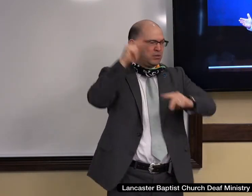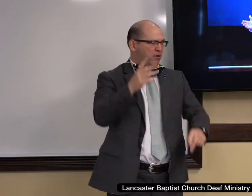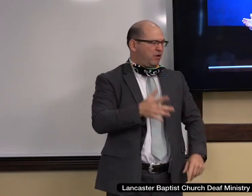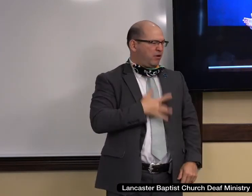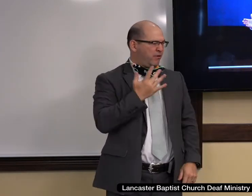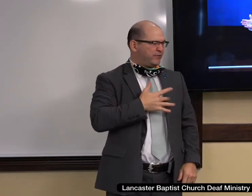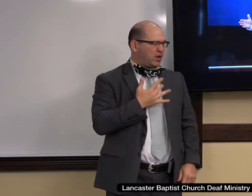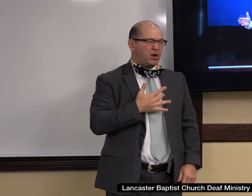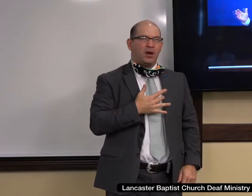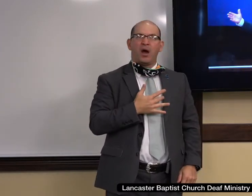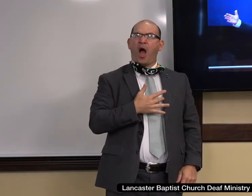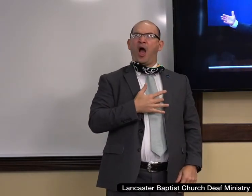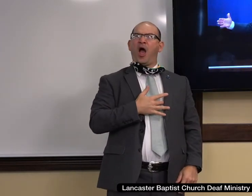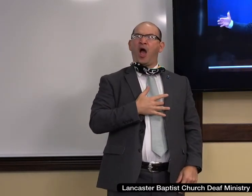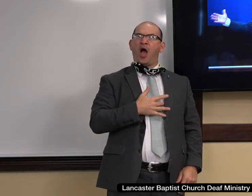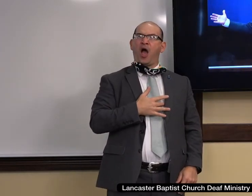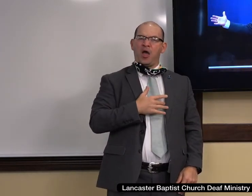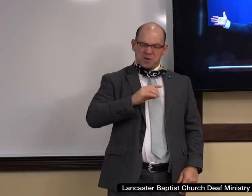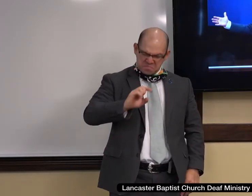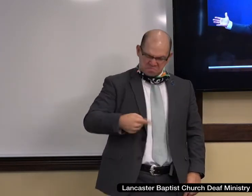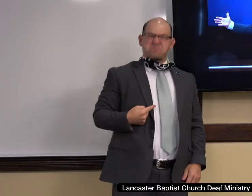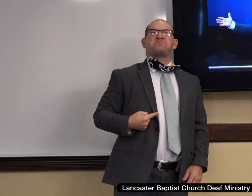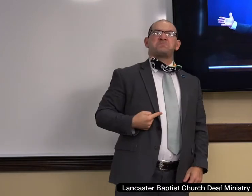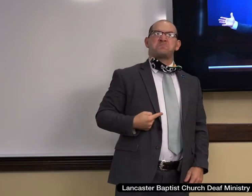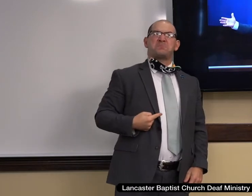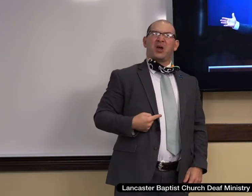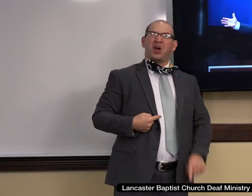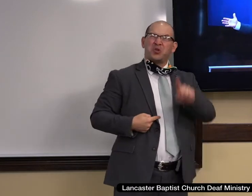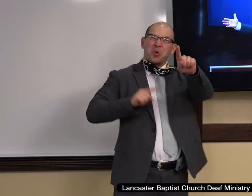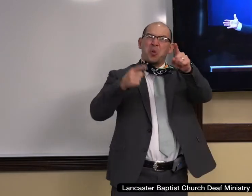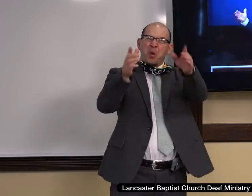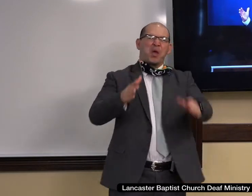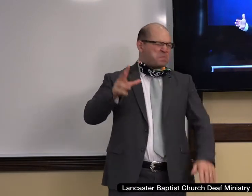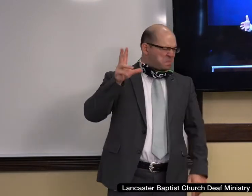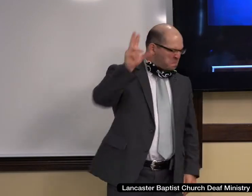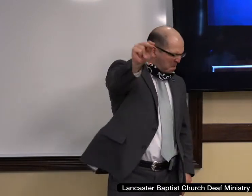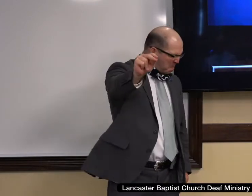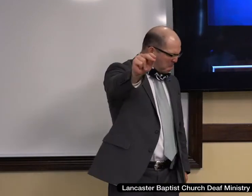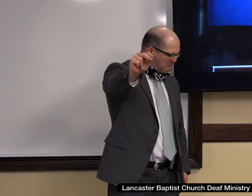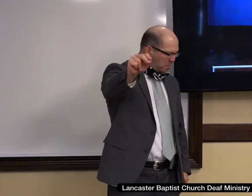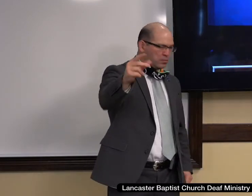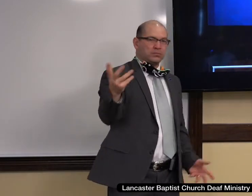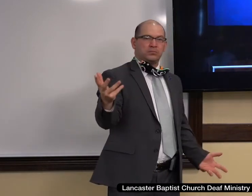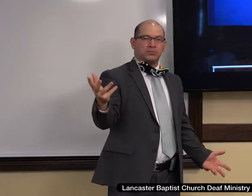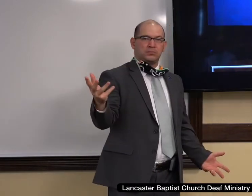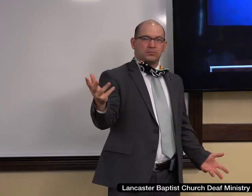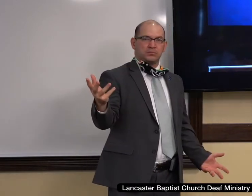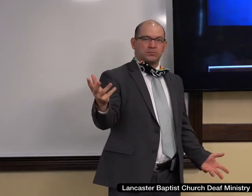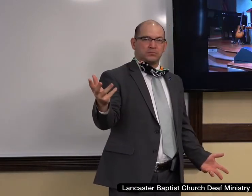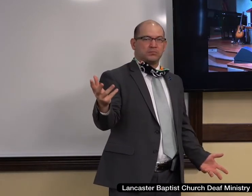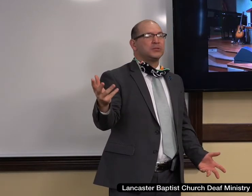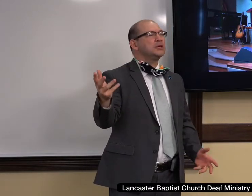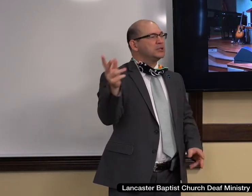a bigoted, narrow-minded person, then actually believe what the Bible says in America today.